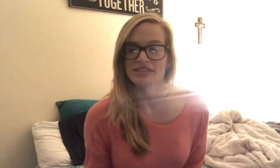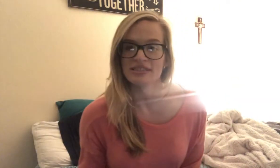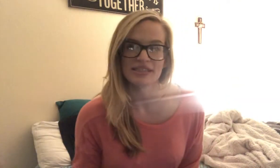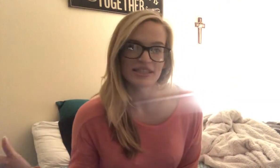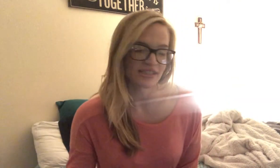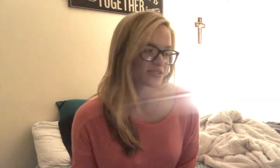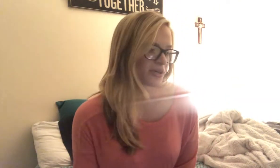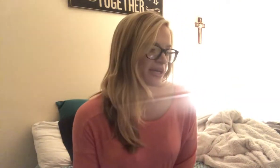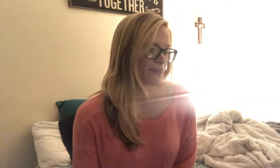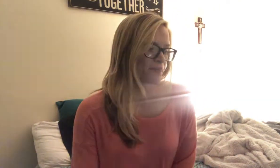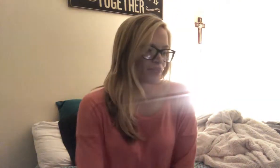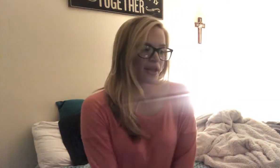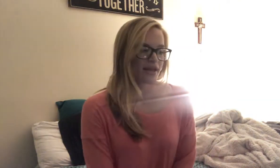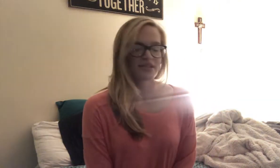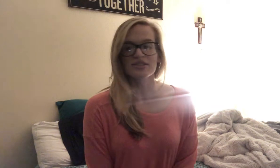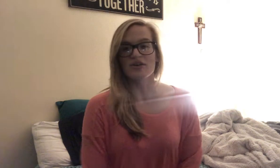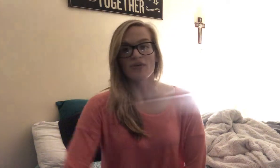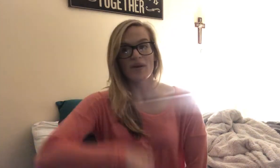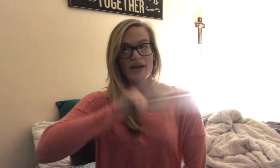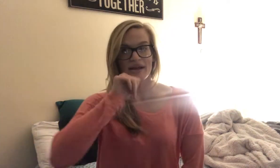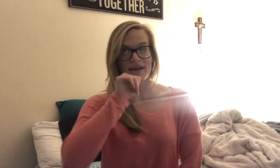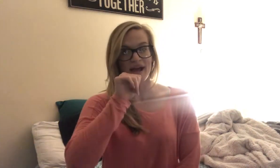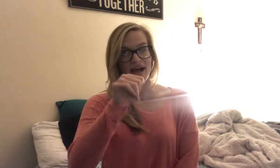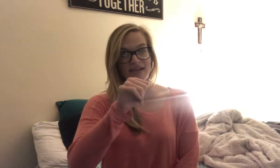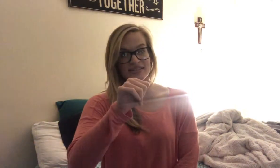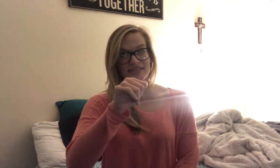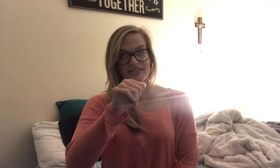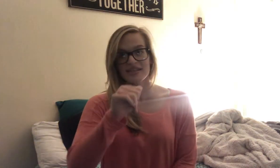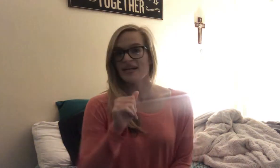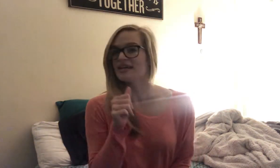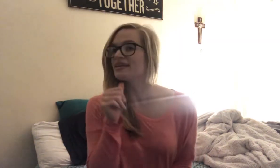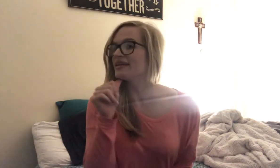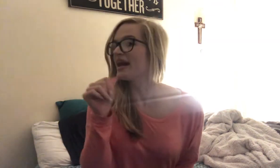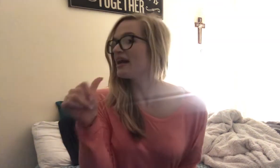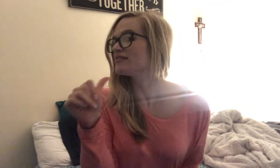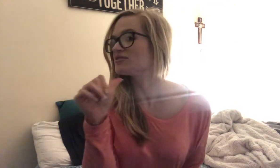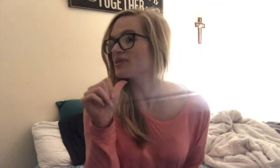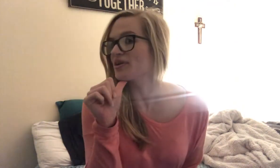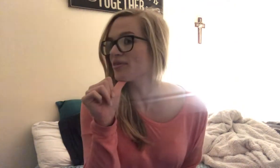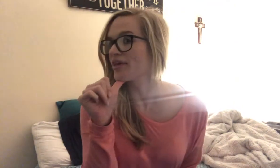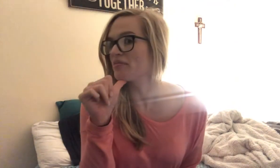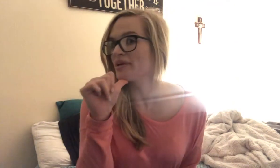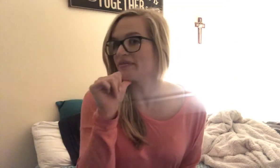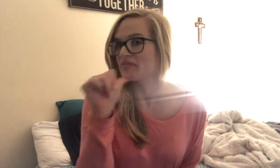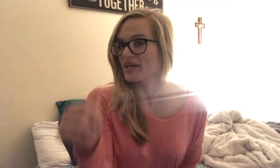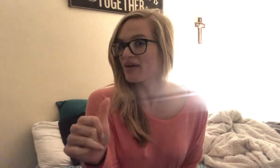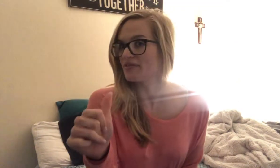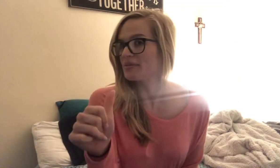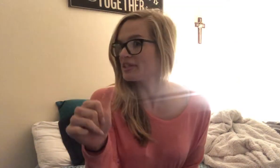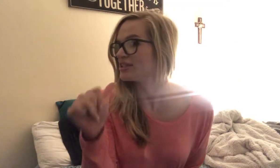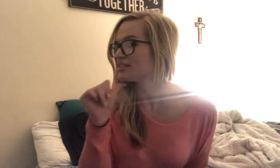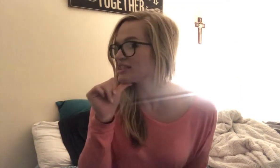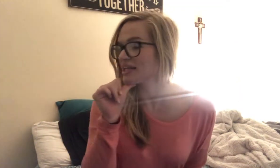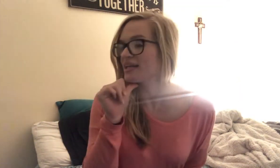this way. So, not, not, it's with your thumb and flick out from your chin.